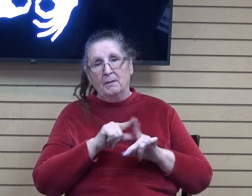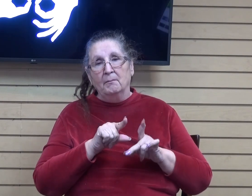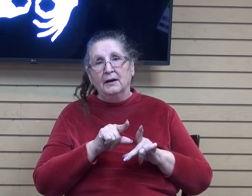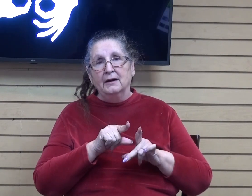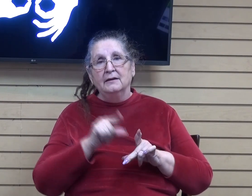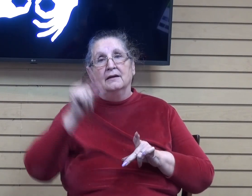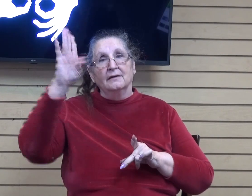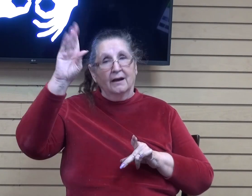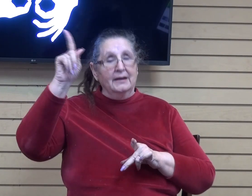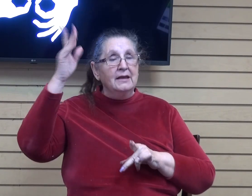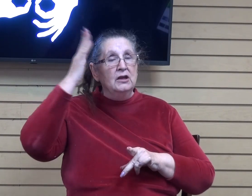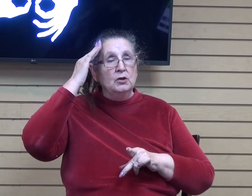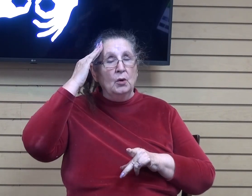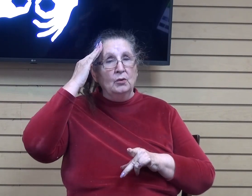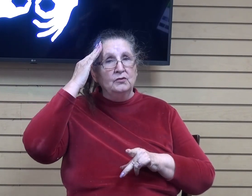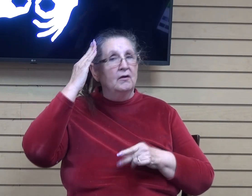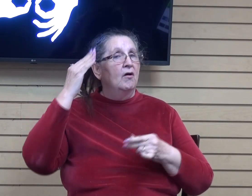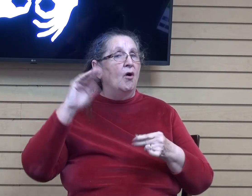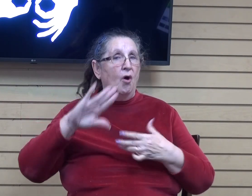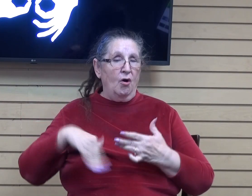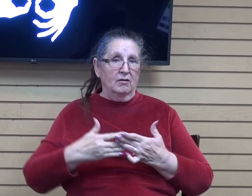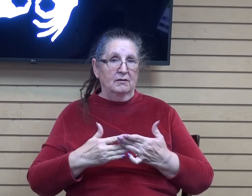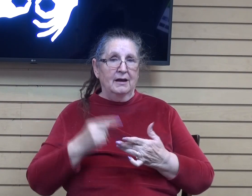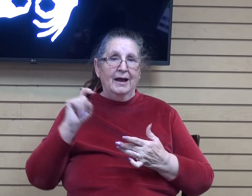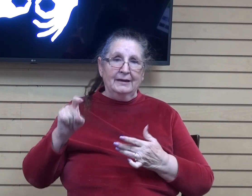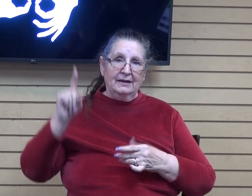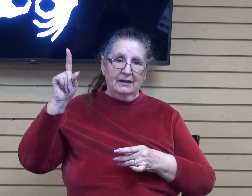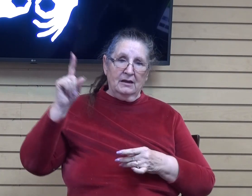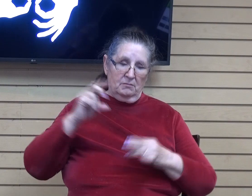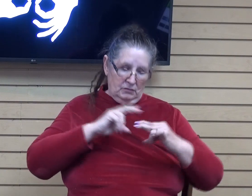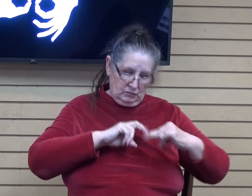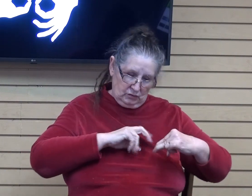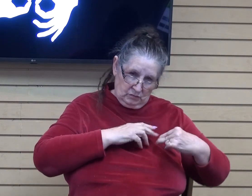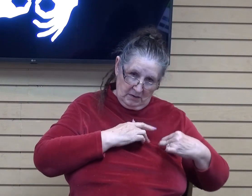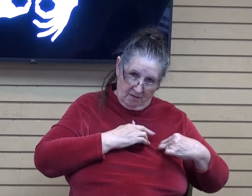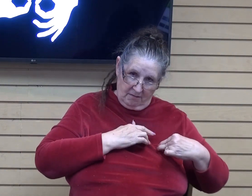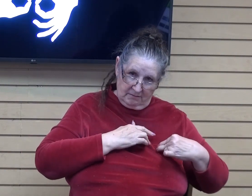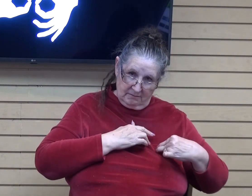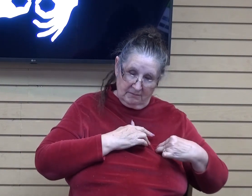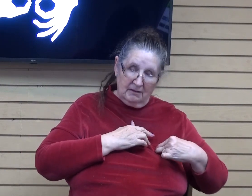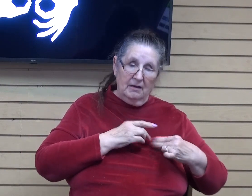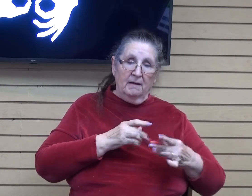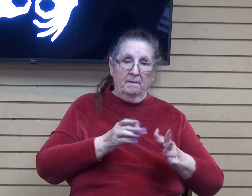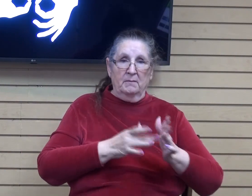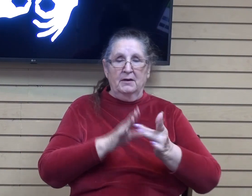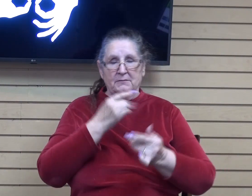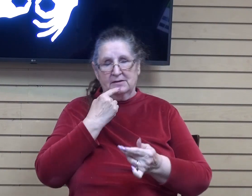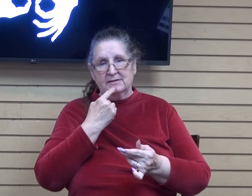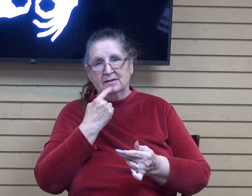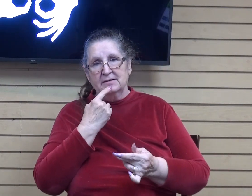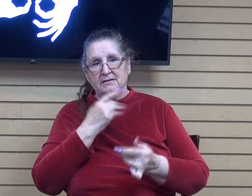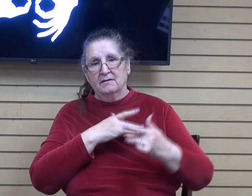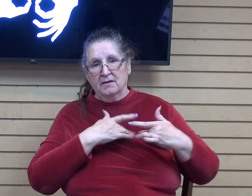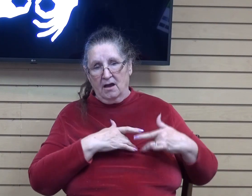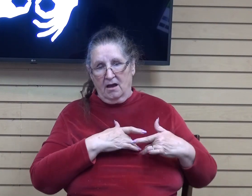god does and i need him to search my heart because like the bible says the heart is deceitful